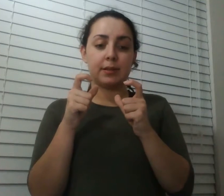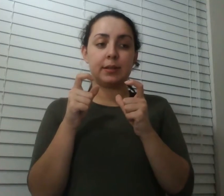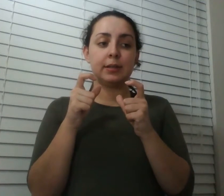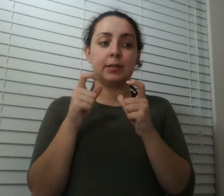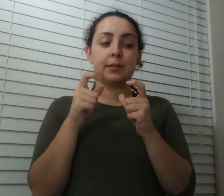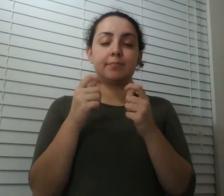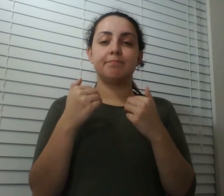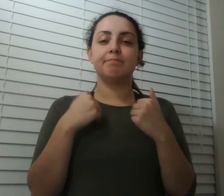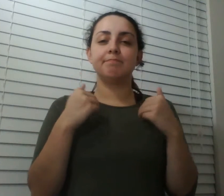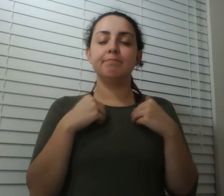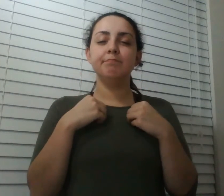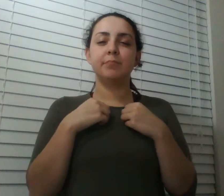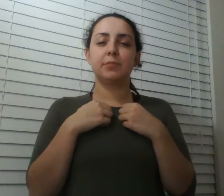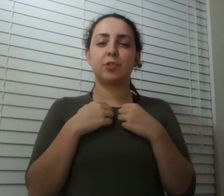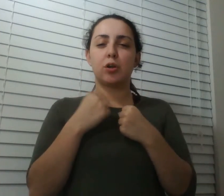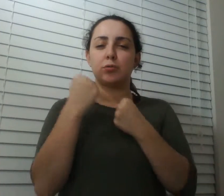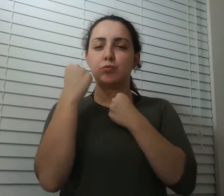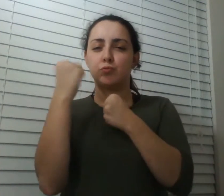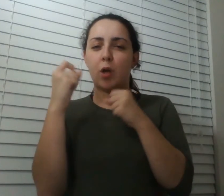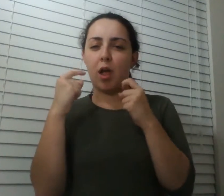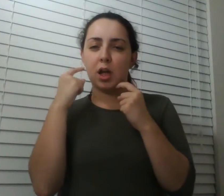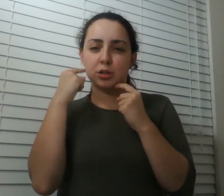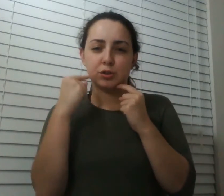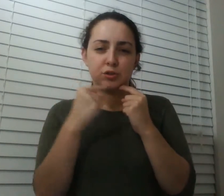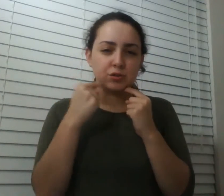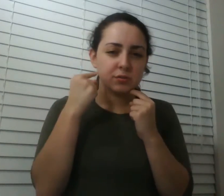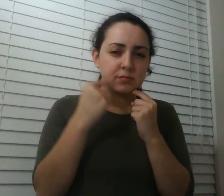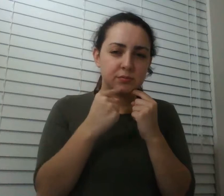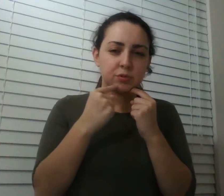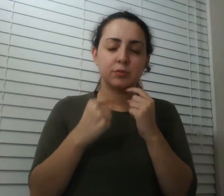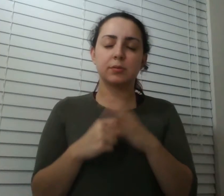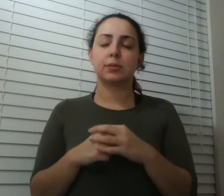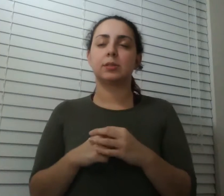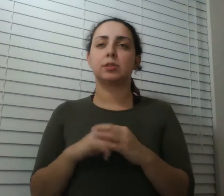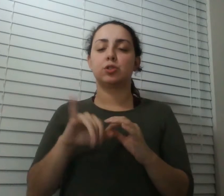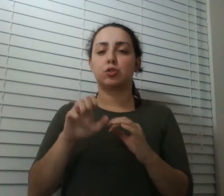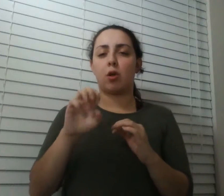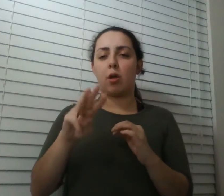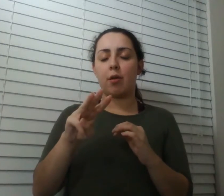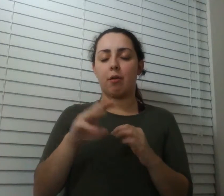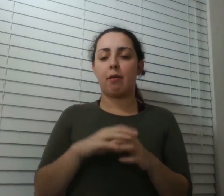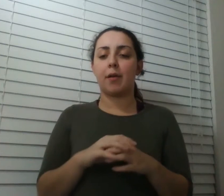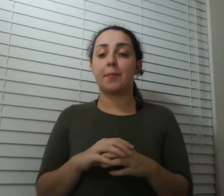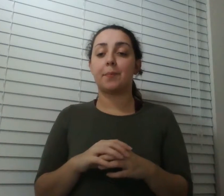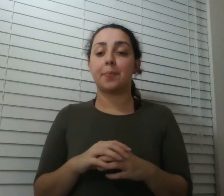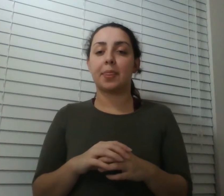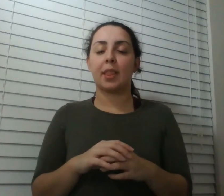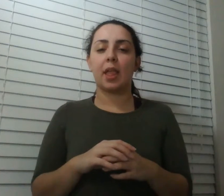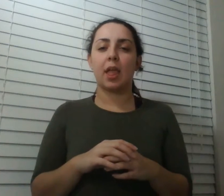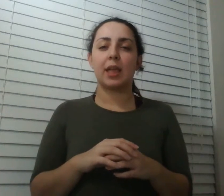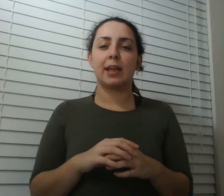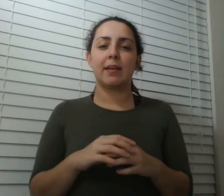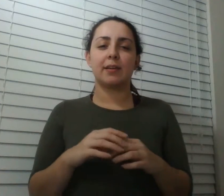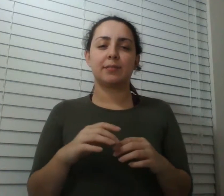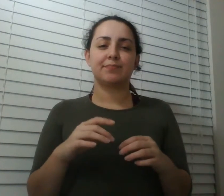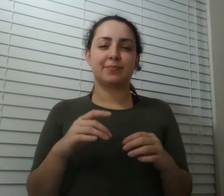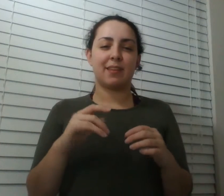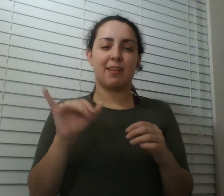jaws very strong jaws and mandibles that are really sharp sort of like a serrated knife and most of all they're